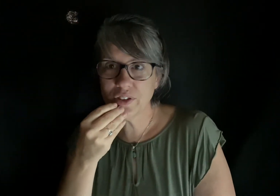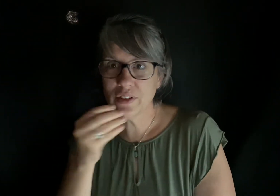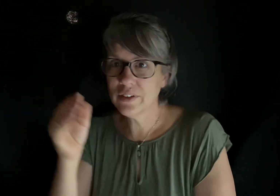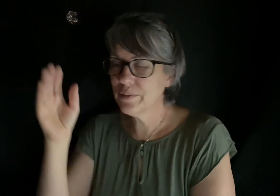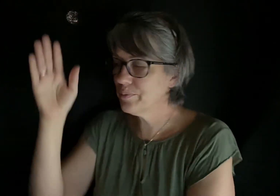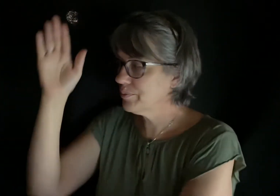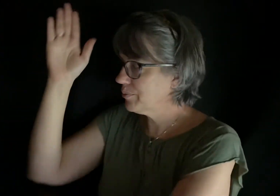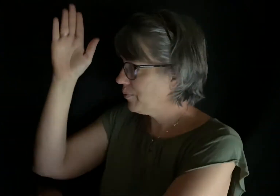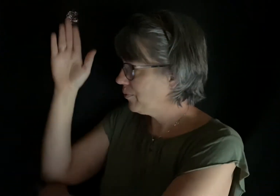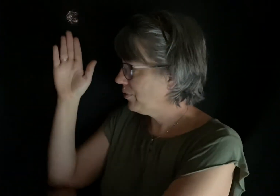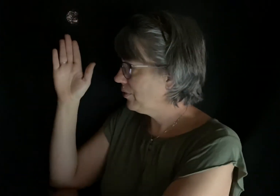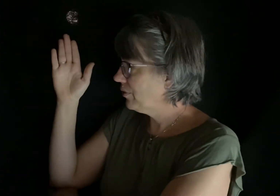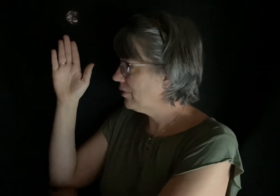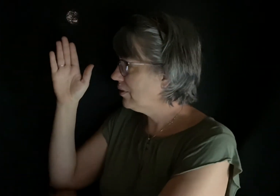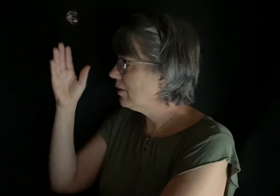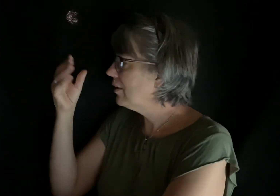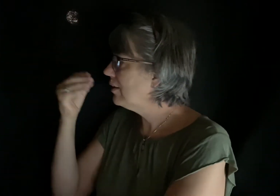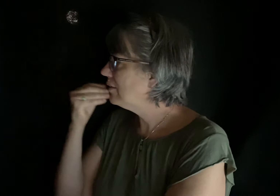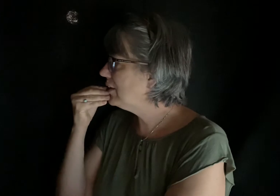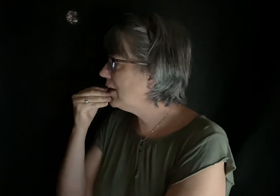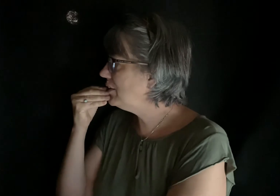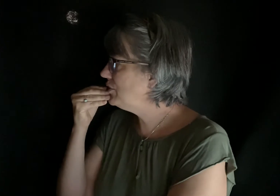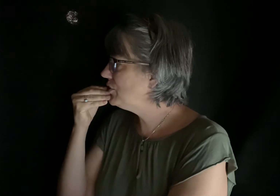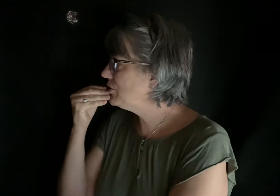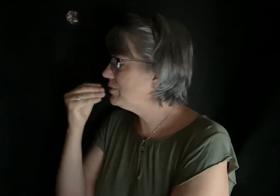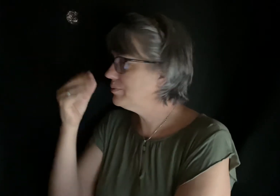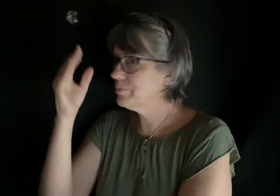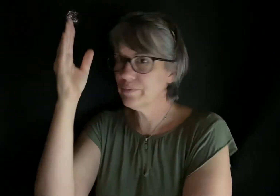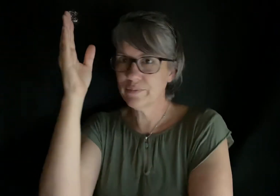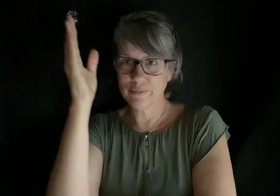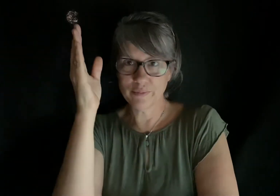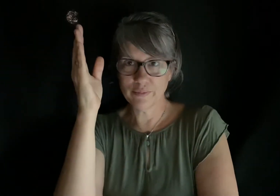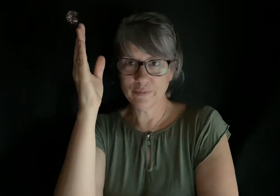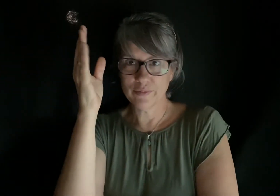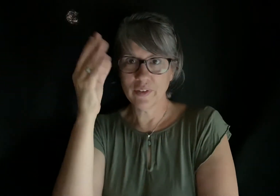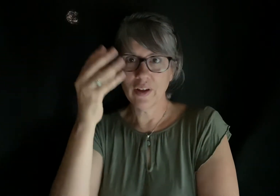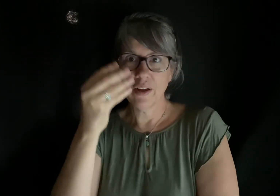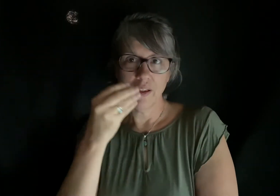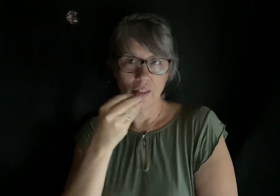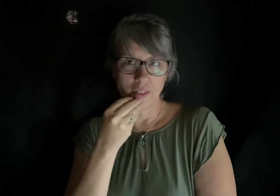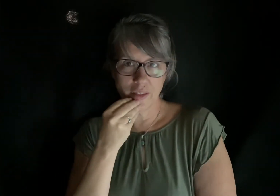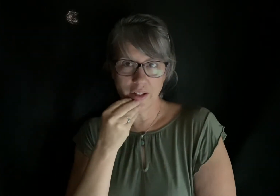lunch, lunch.